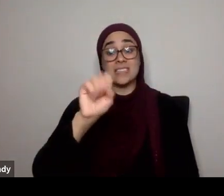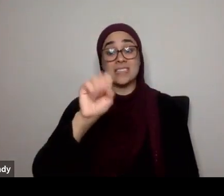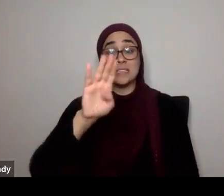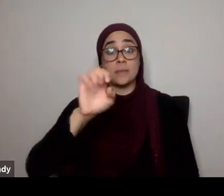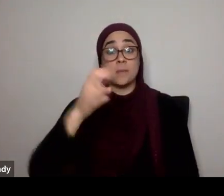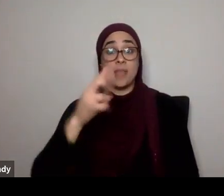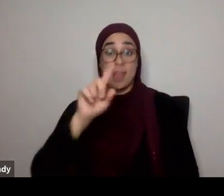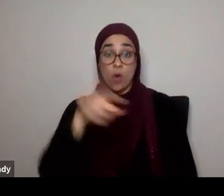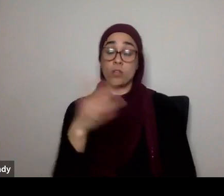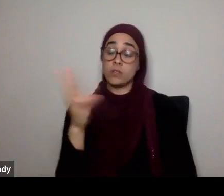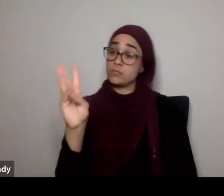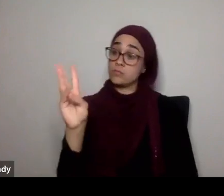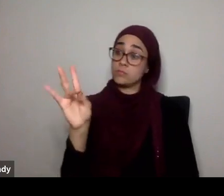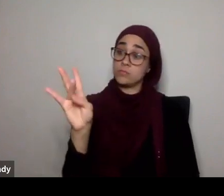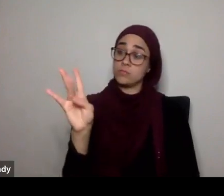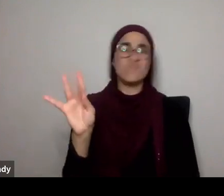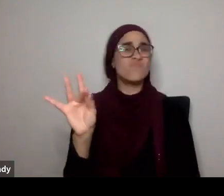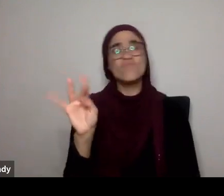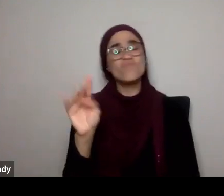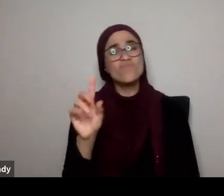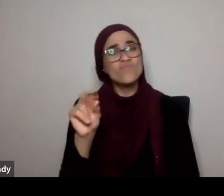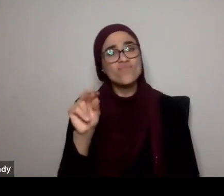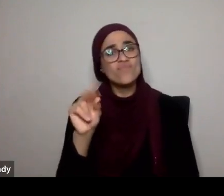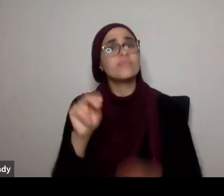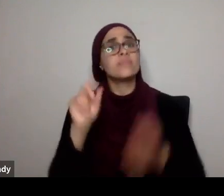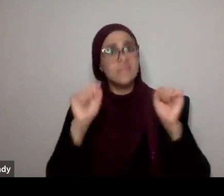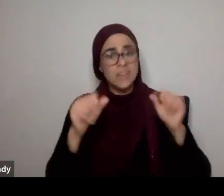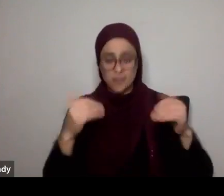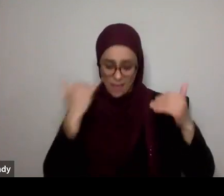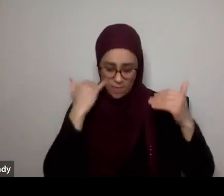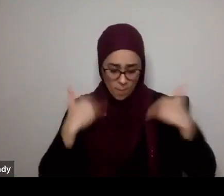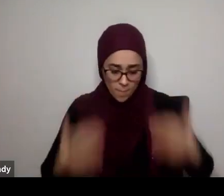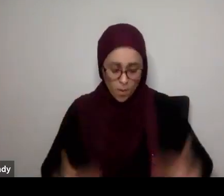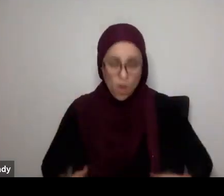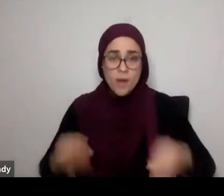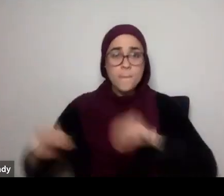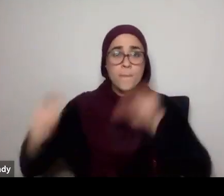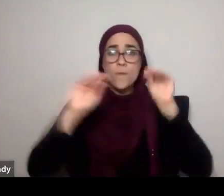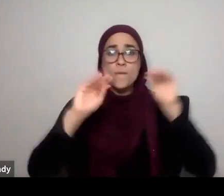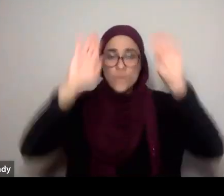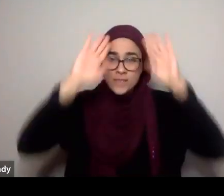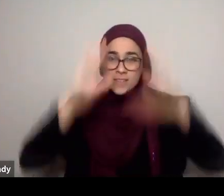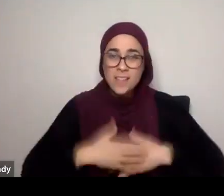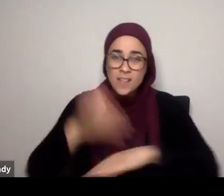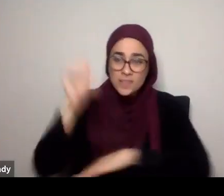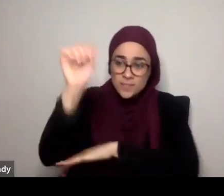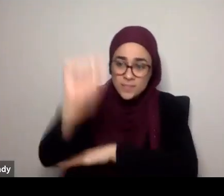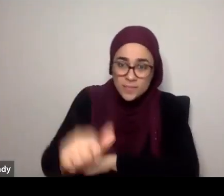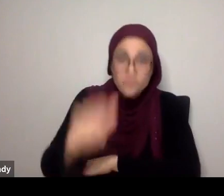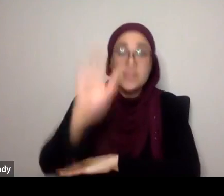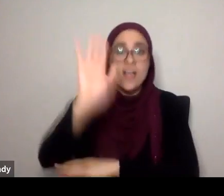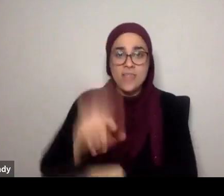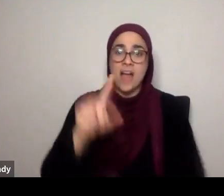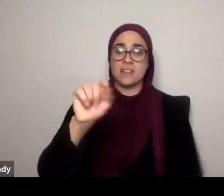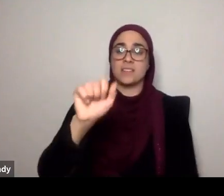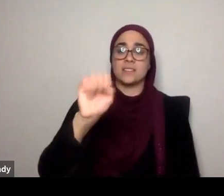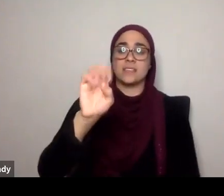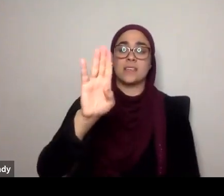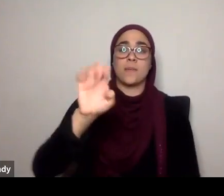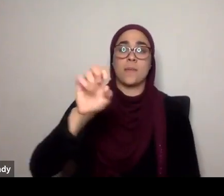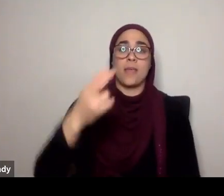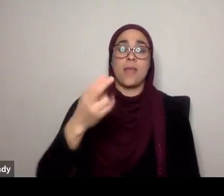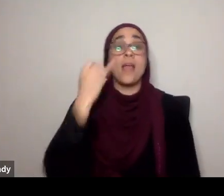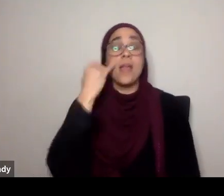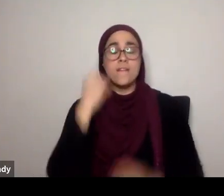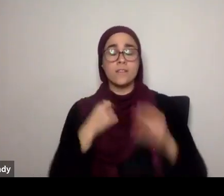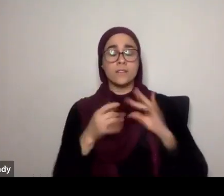to remember Allah, that's tasbih, when your limbs, move to remember Allah, that's tasbih, when your tongue moves, to remember Allah, that's tasbih, when